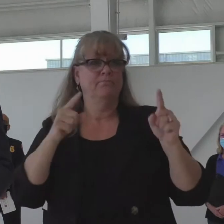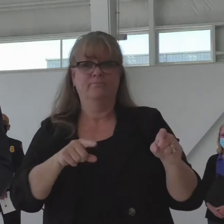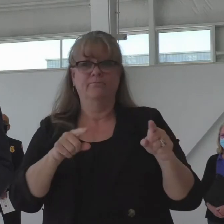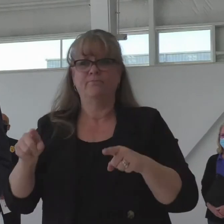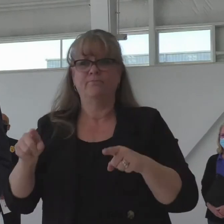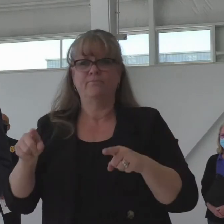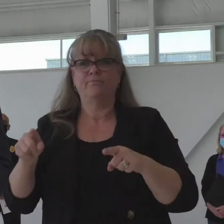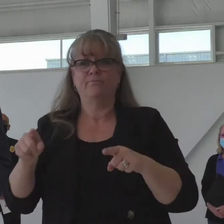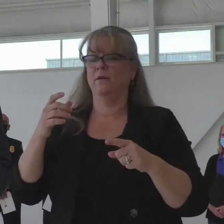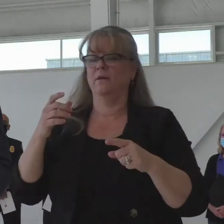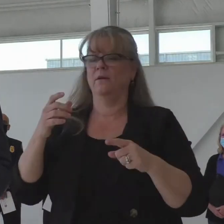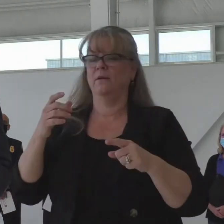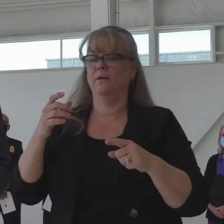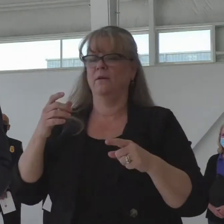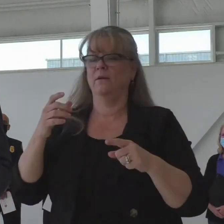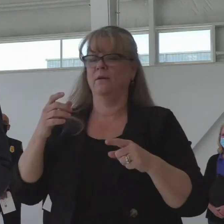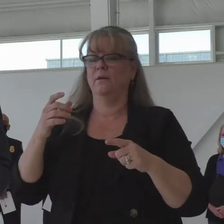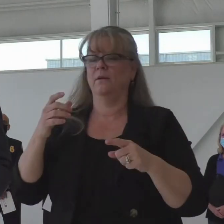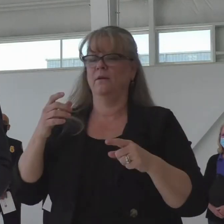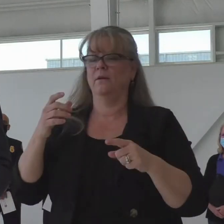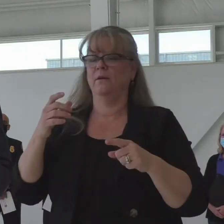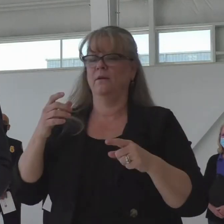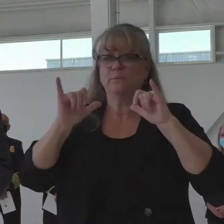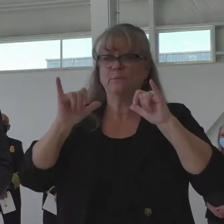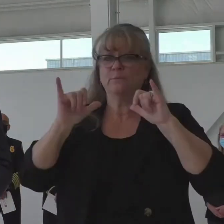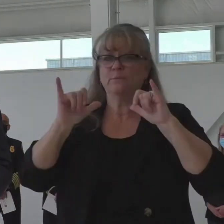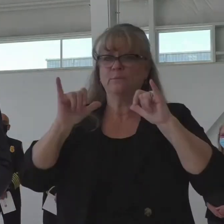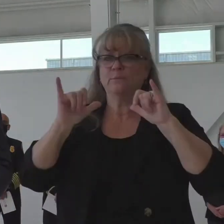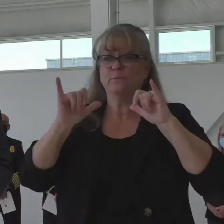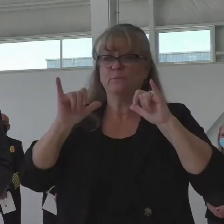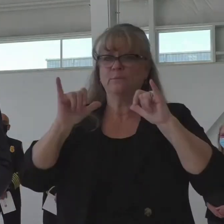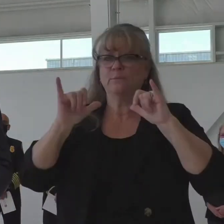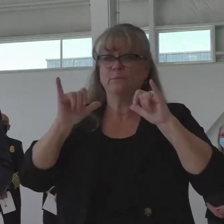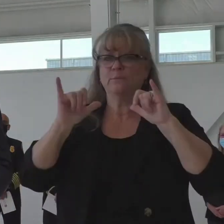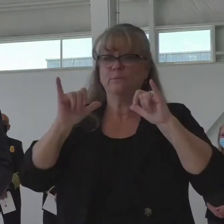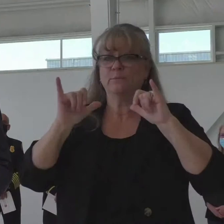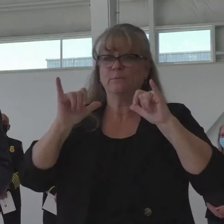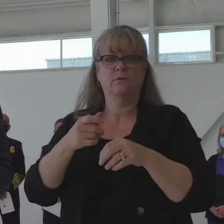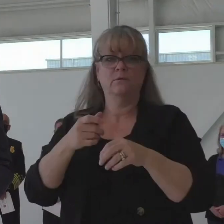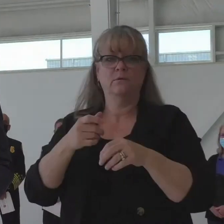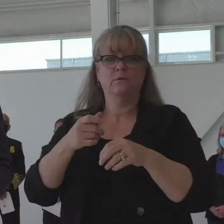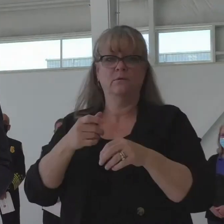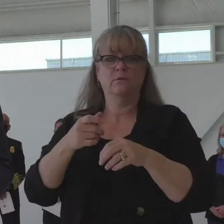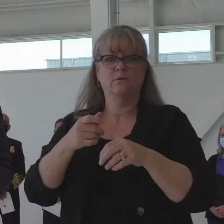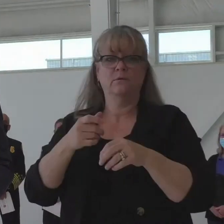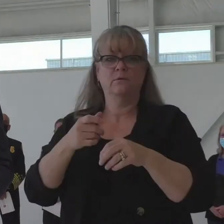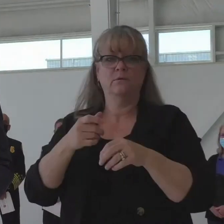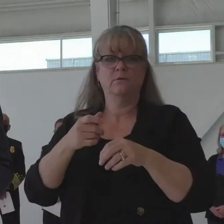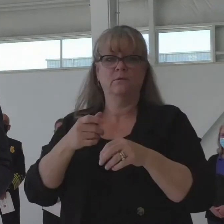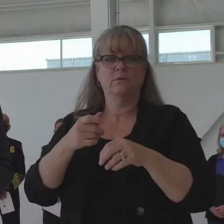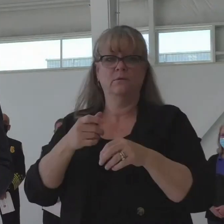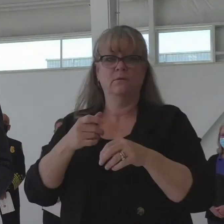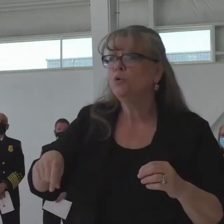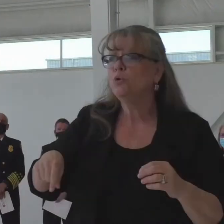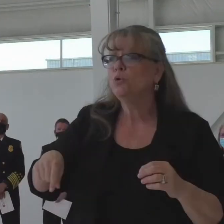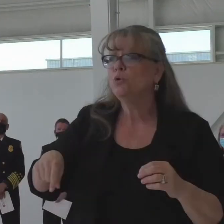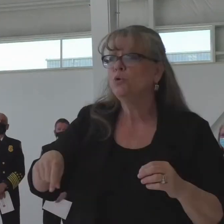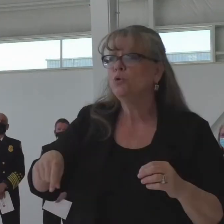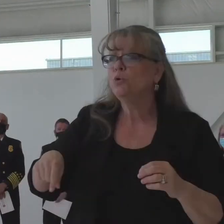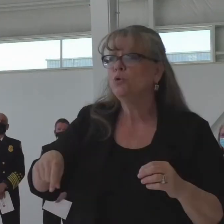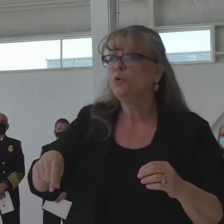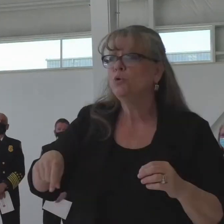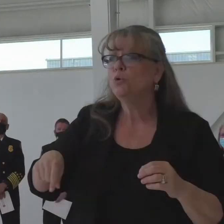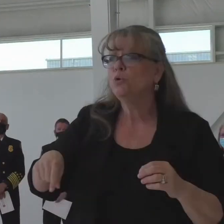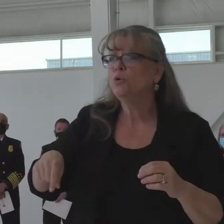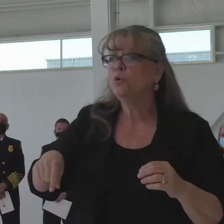need to be prepared and proactive as well. The public plays a valuable role in preventing wildland fires. On average, across the